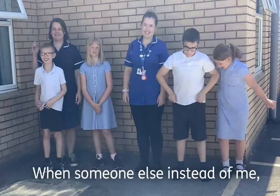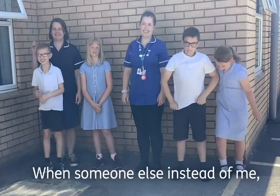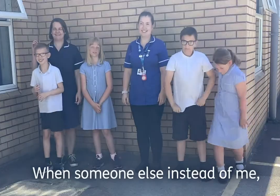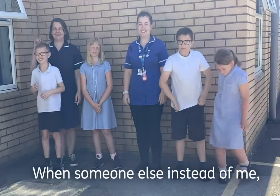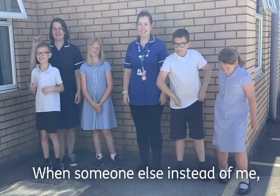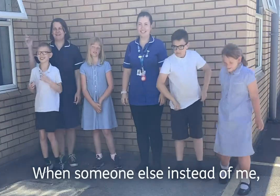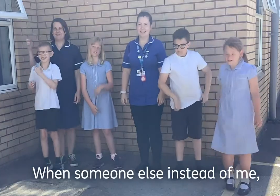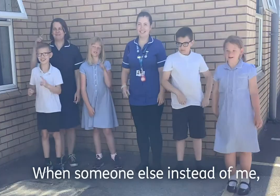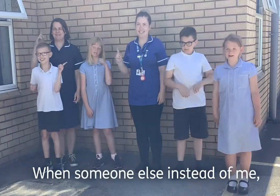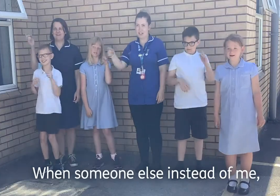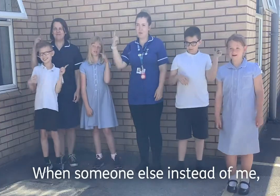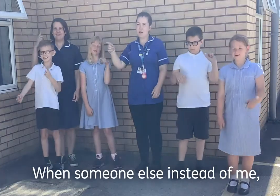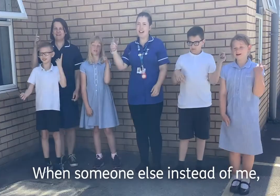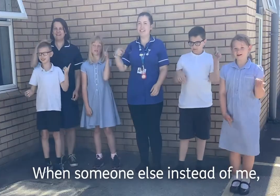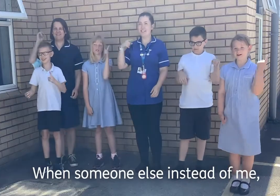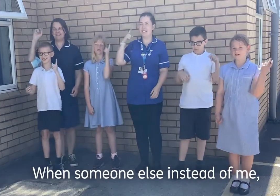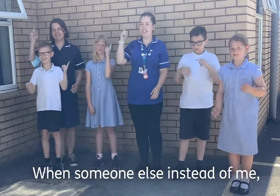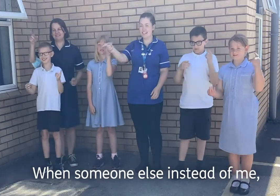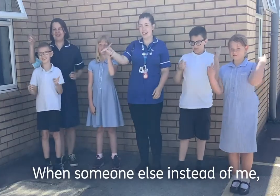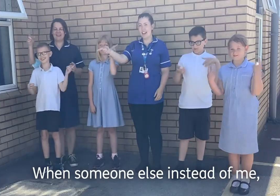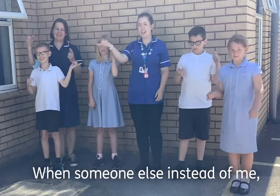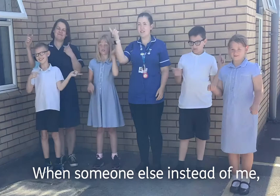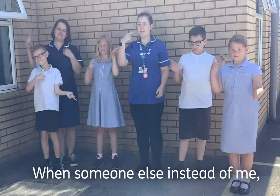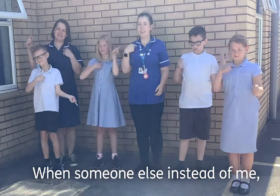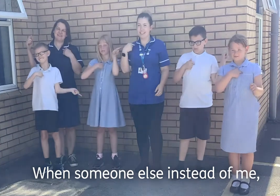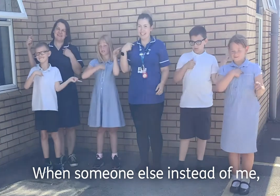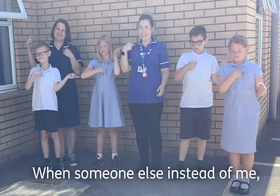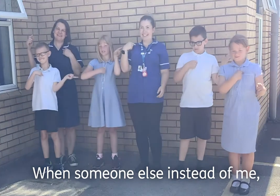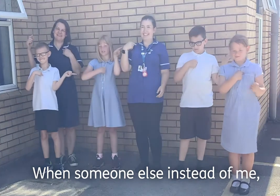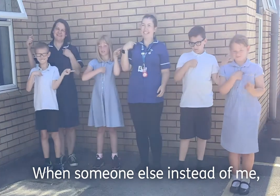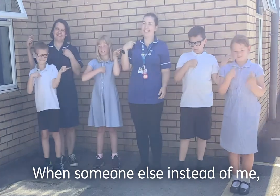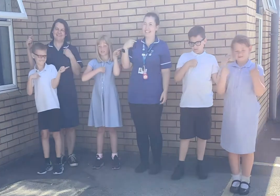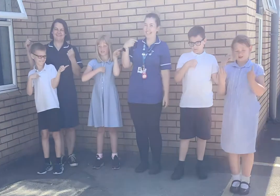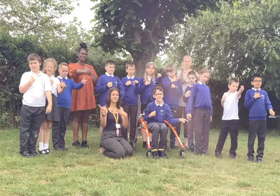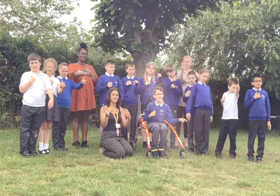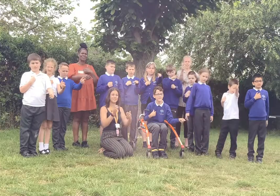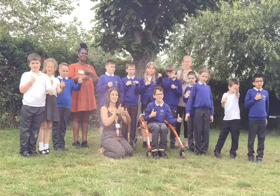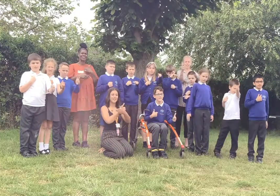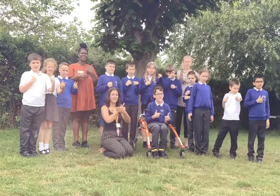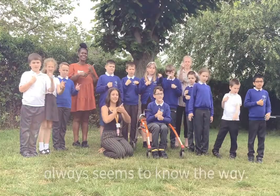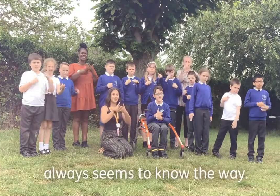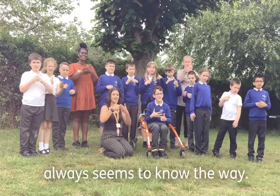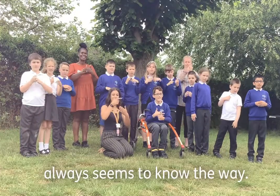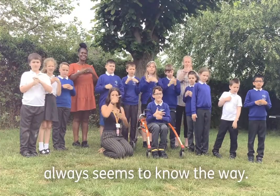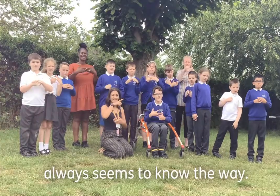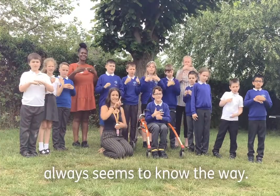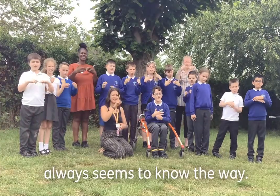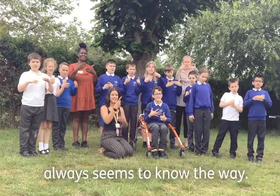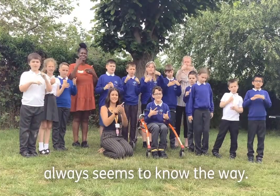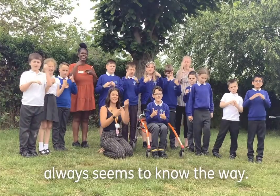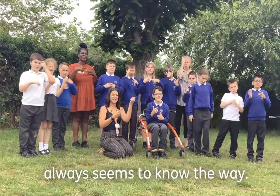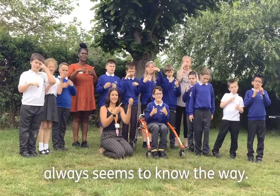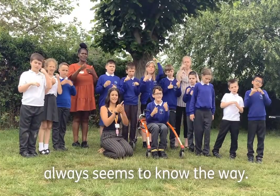When someone else instead of me Always seems another